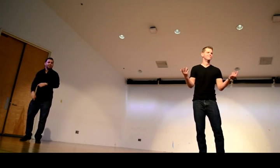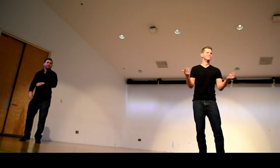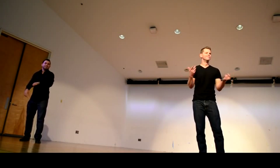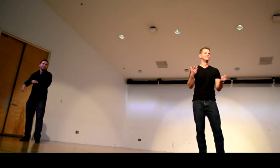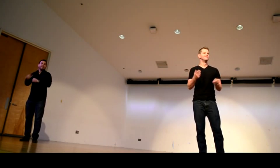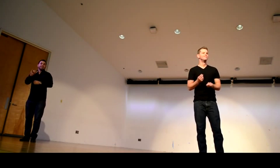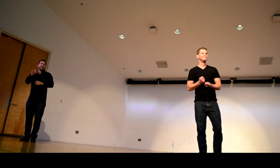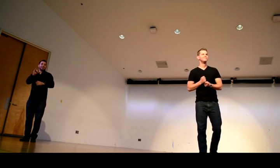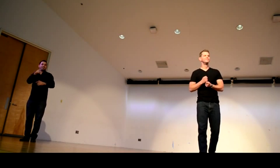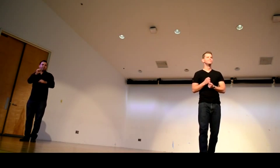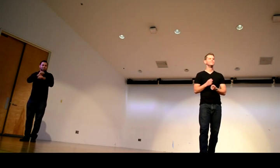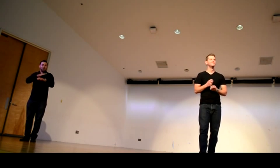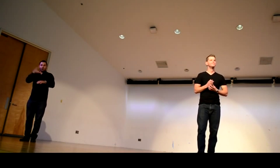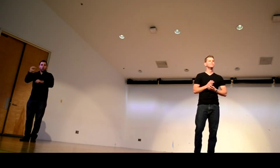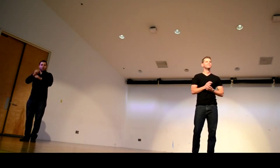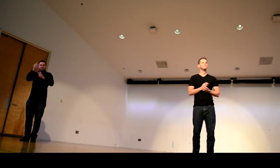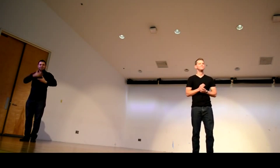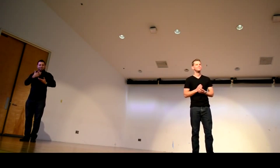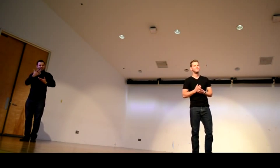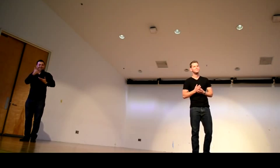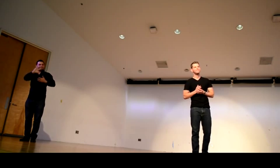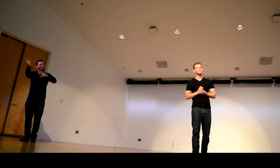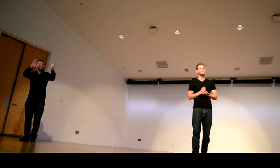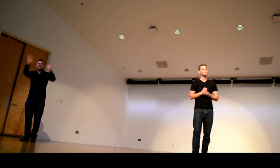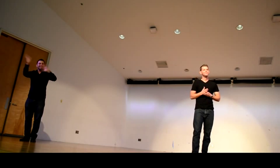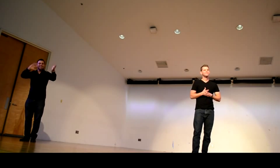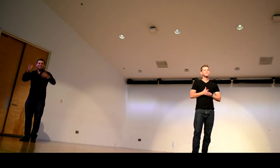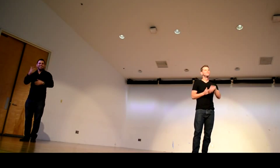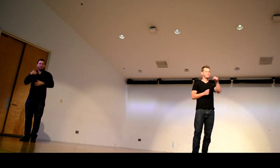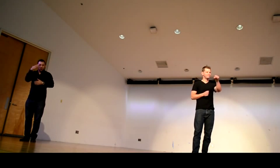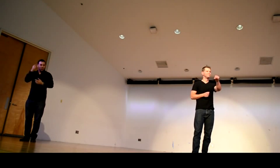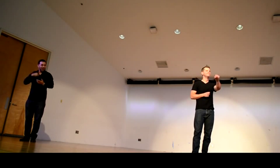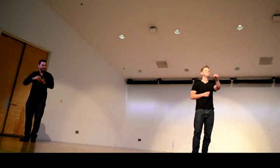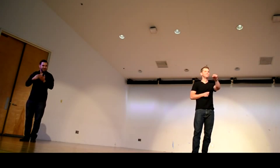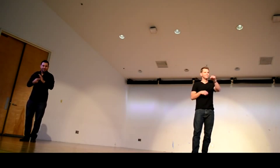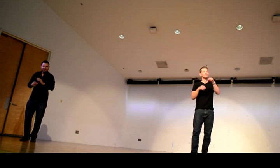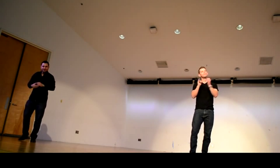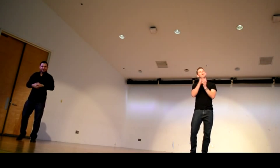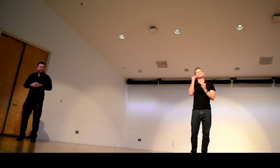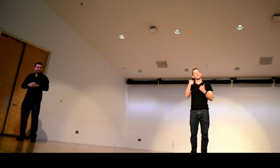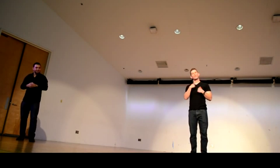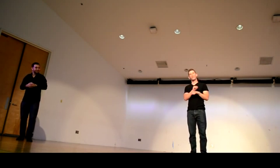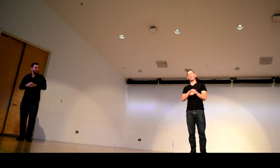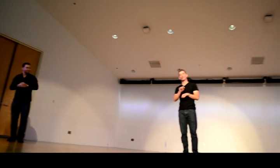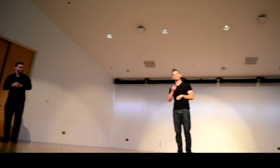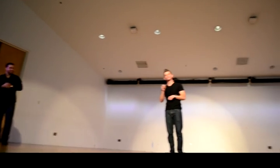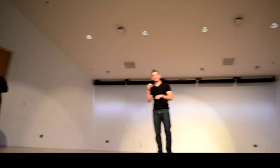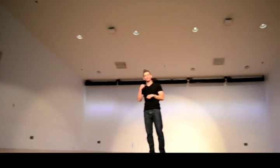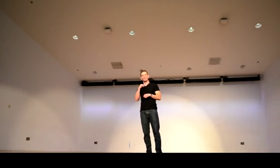that you know like my co-worker told me you know hey you know they told me that you know what I mean